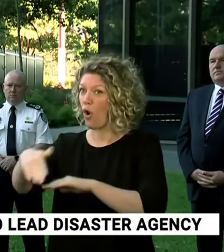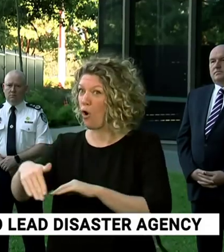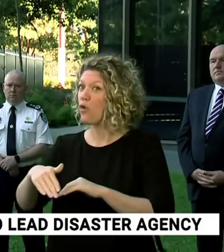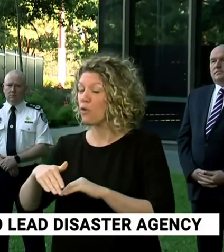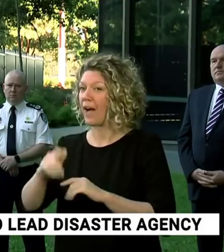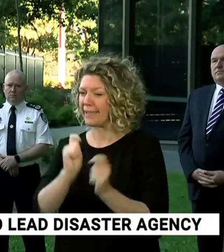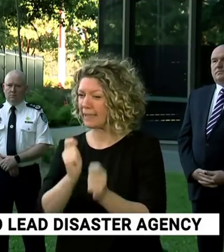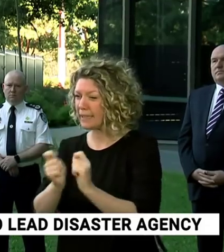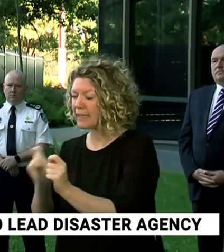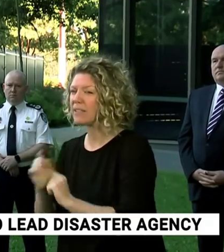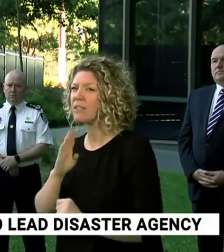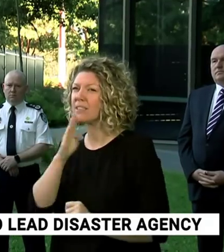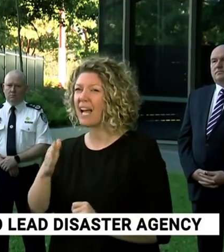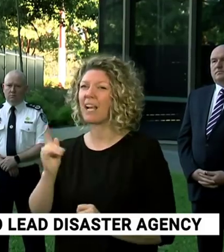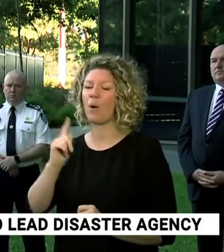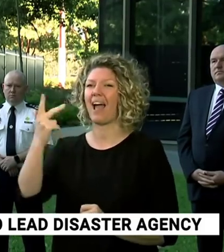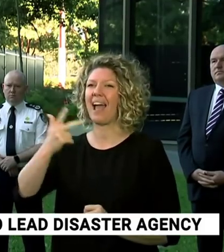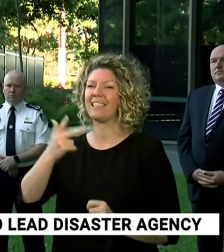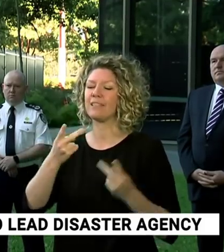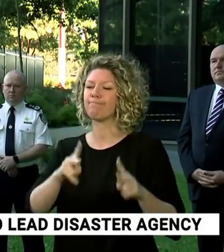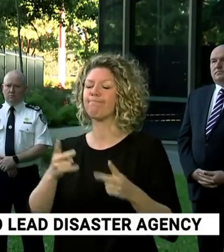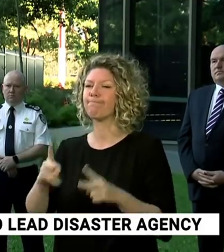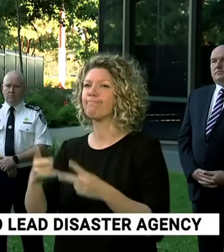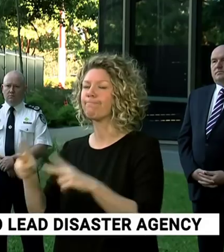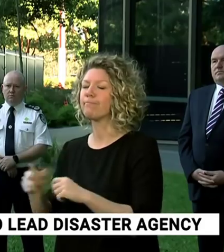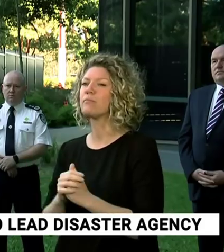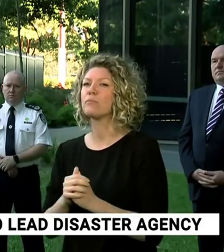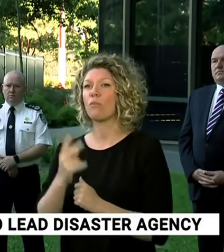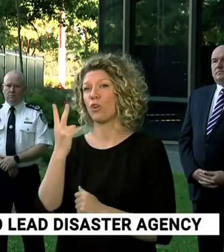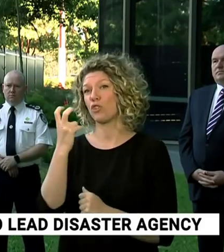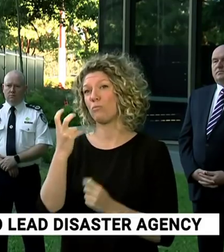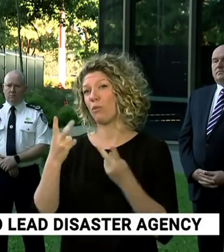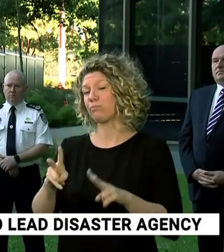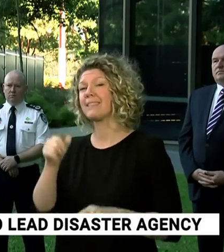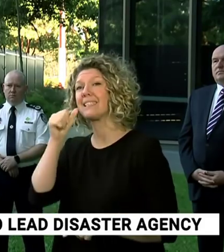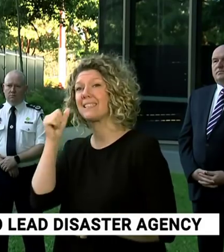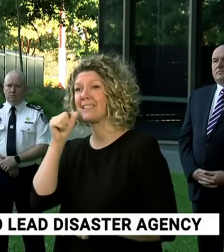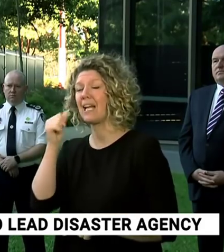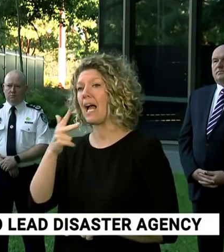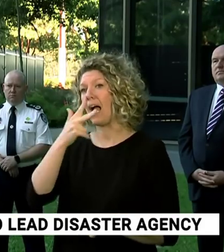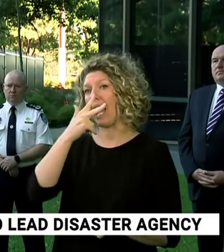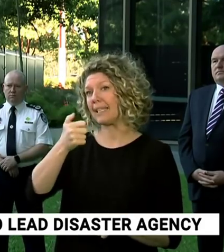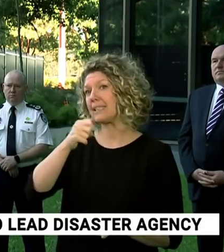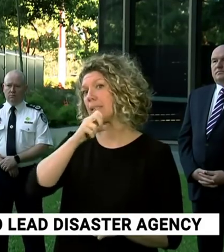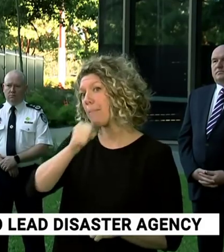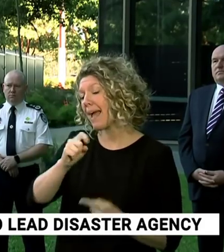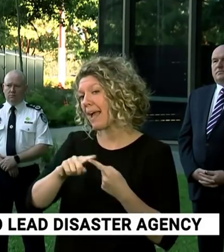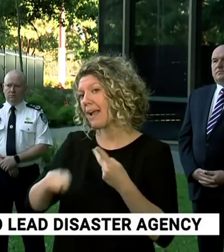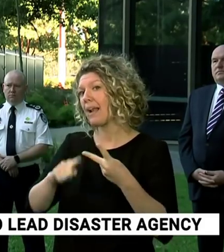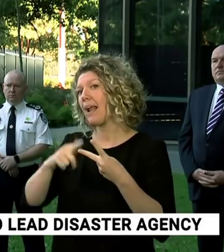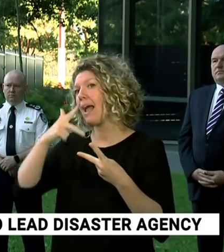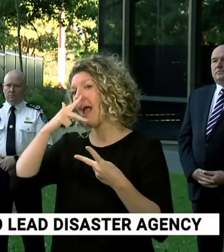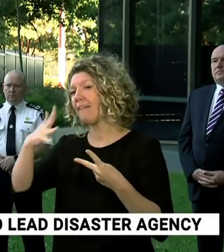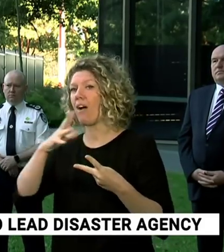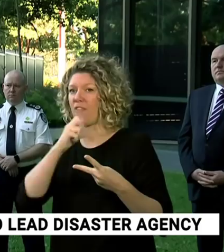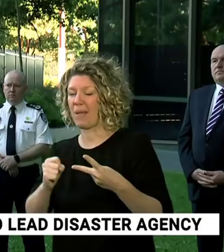reported in New South Wales. There are two new deaths that occurred yesterday in an 86-year-old man and an 85-year